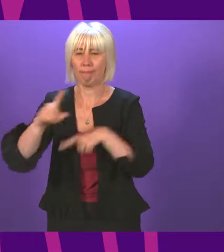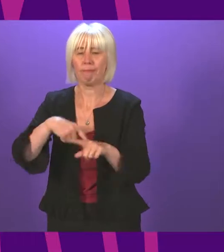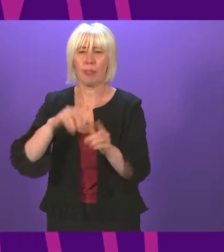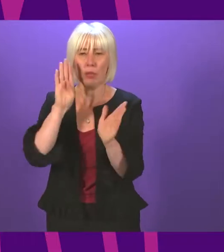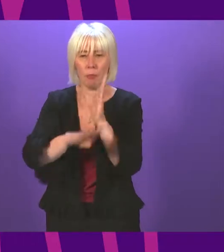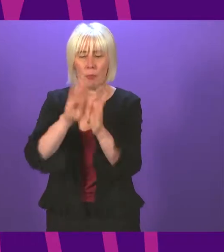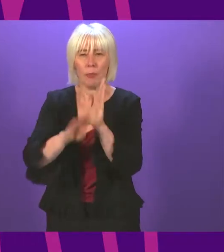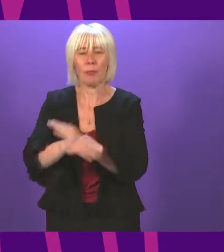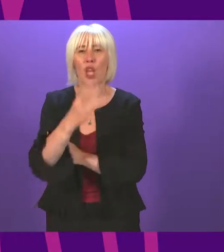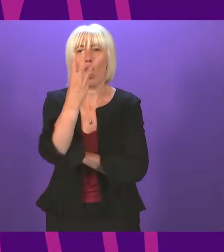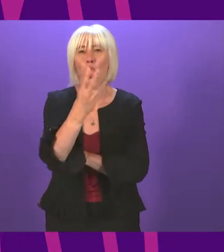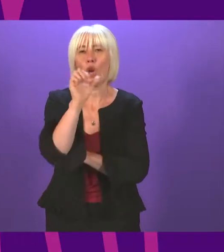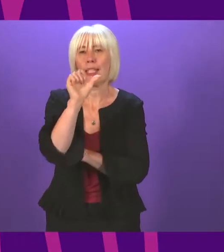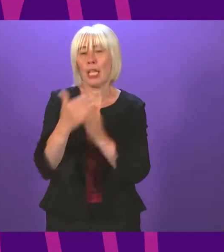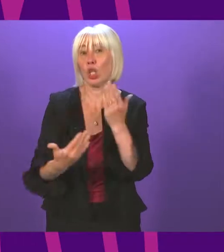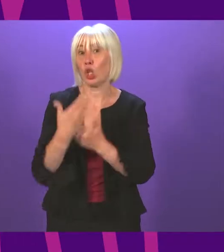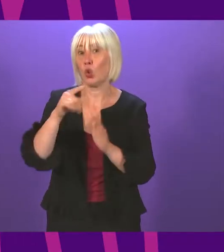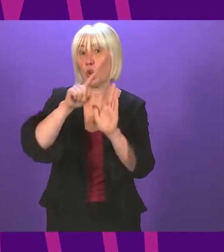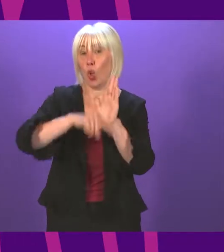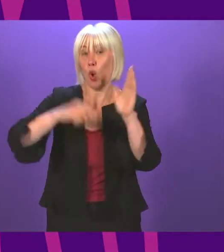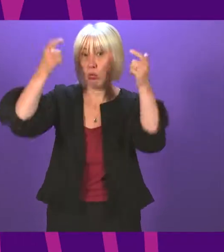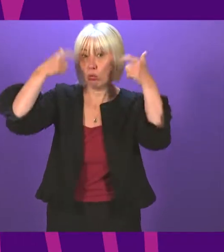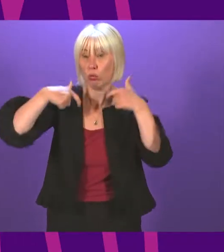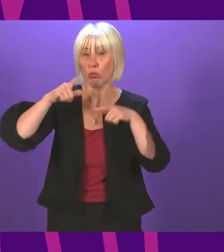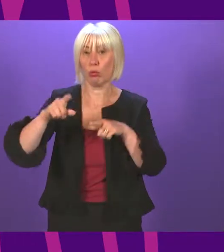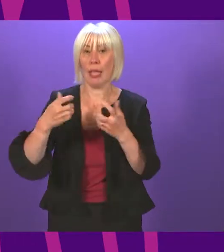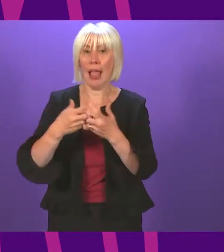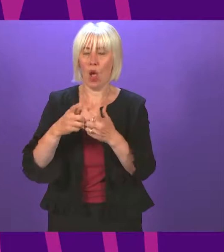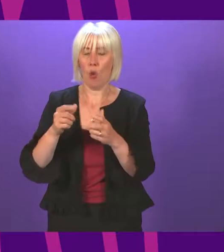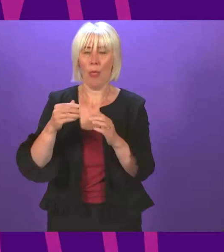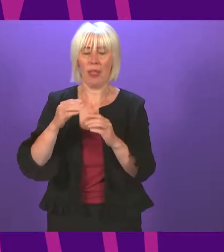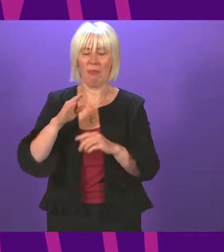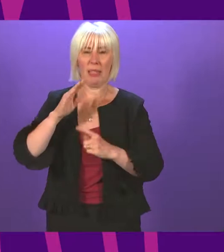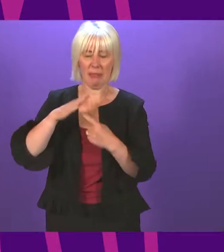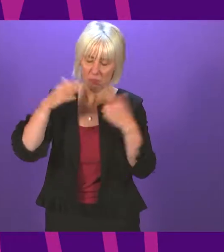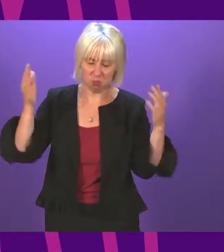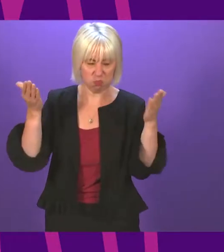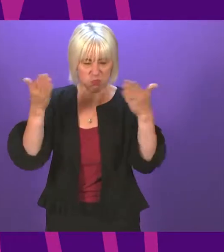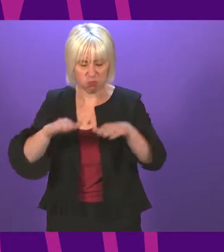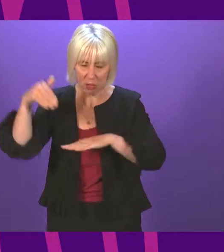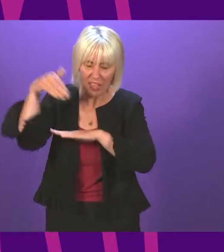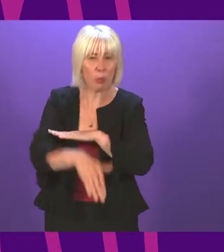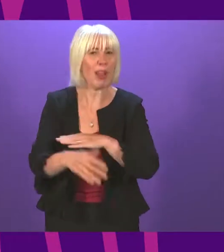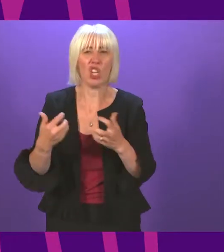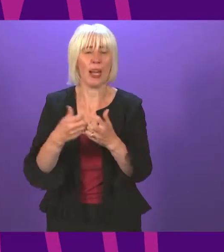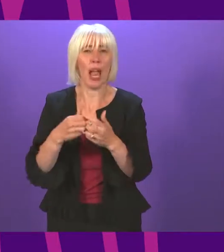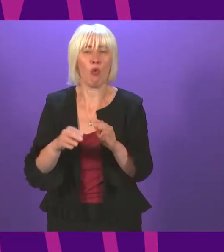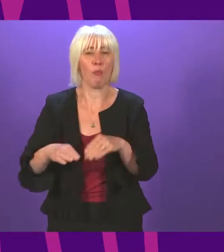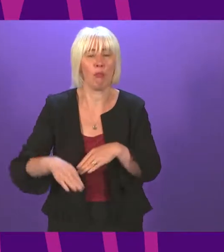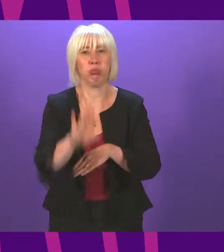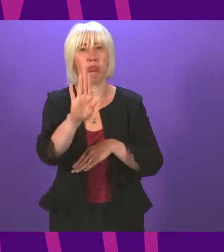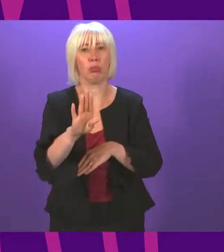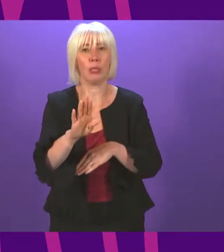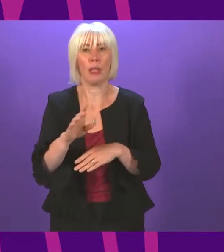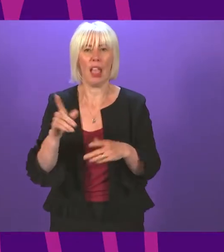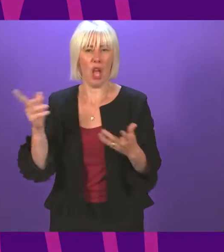less than 36 new laws, mostly aimed at easing the effects of that depression. By any measure, the SNP should be ashamed to seek